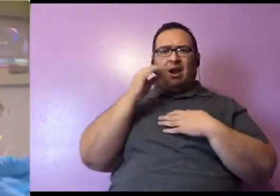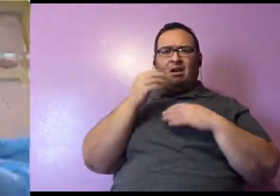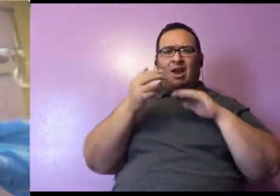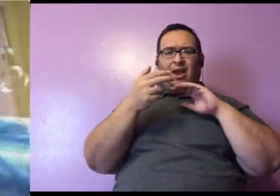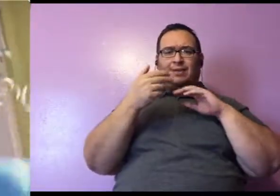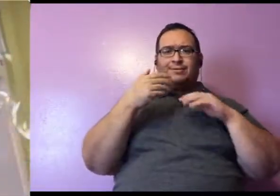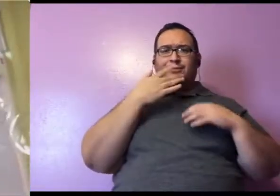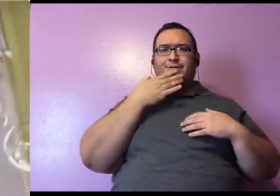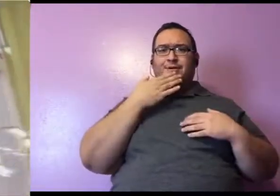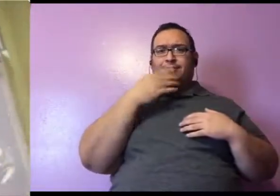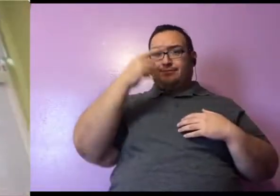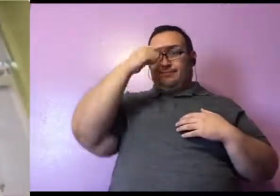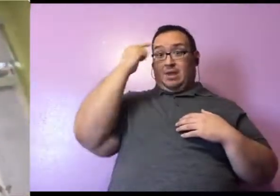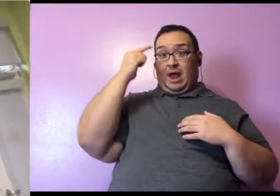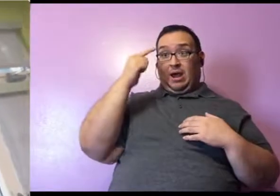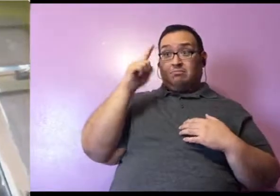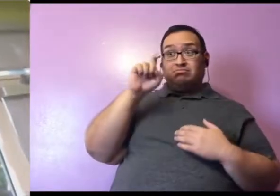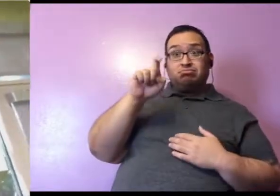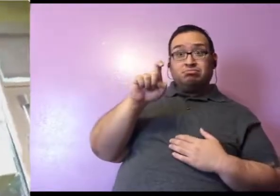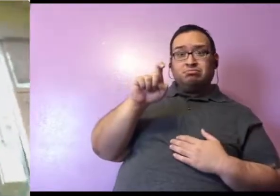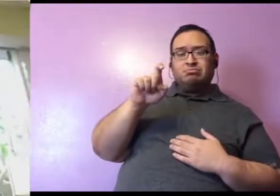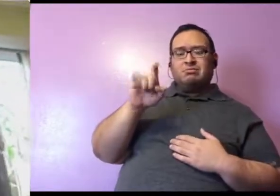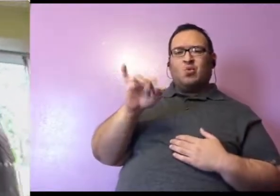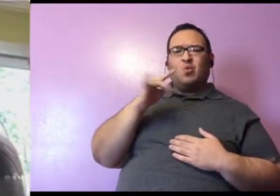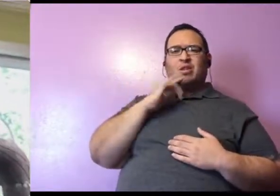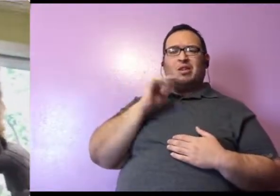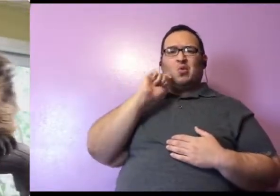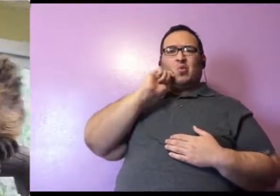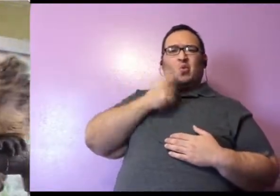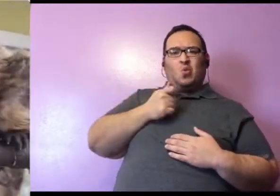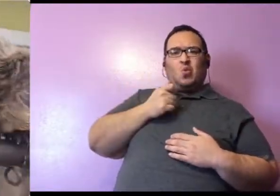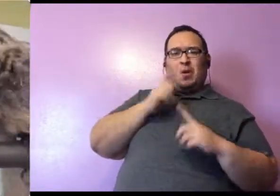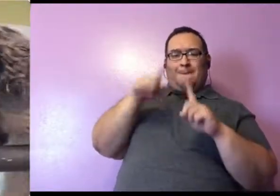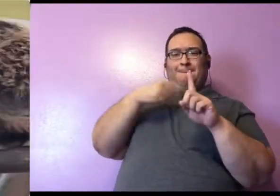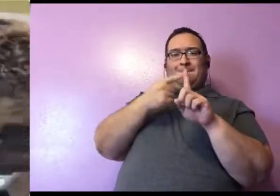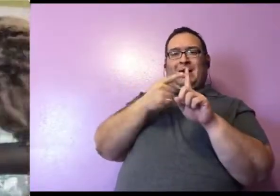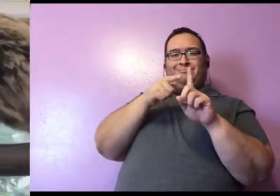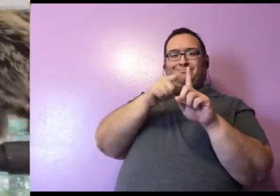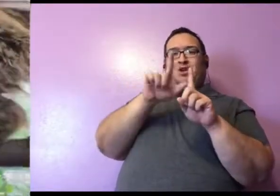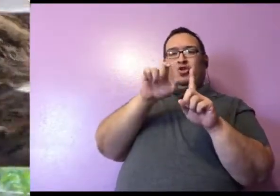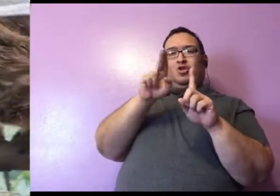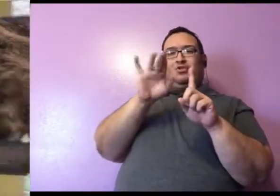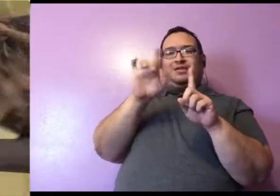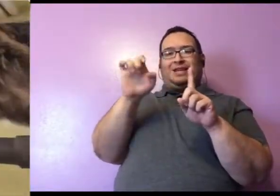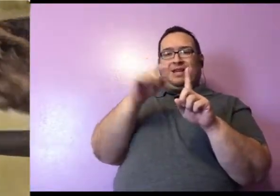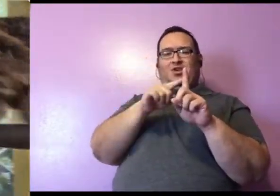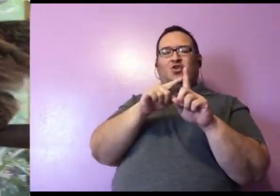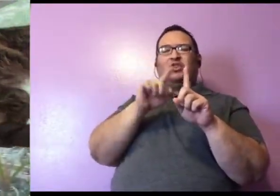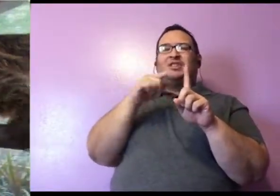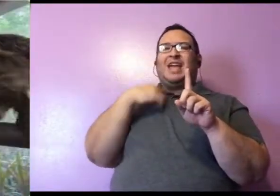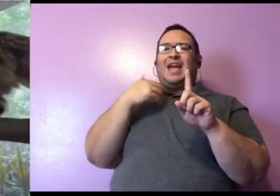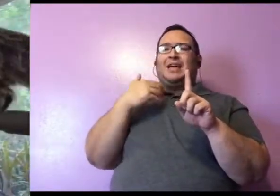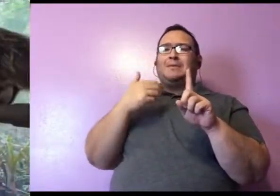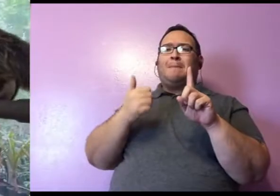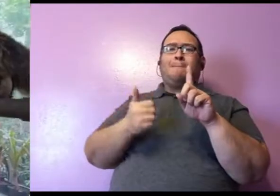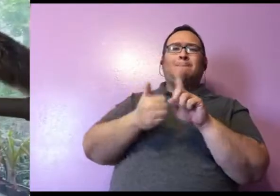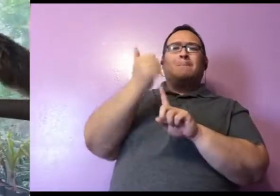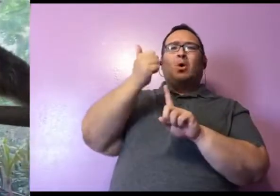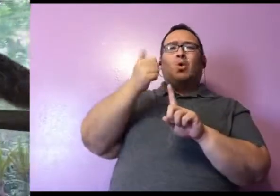actually, this is something that's pretty cool about Lucille especially. She's actually the blondest bearcat